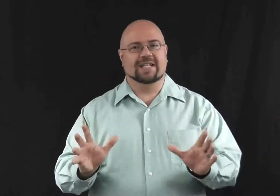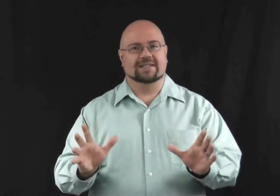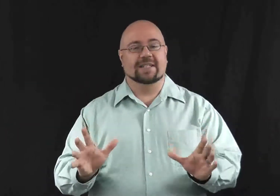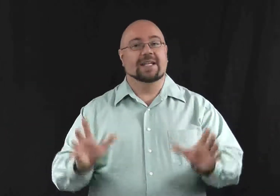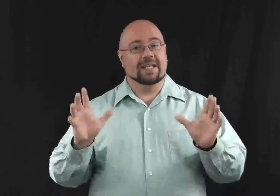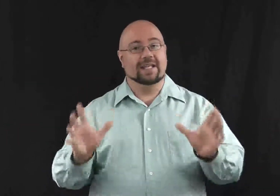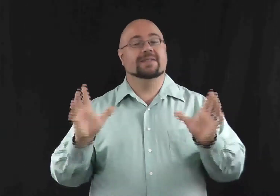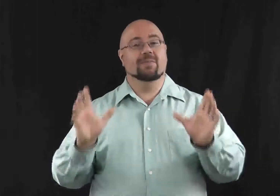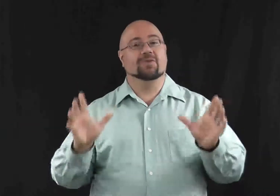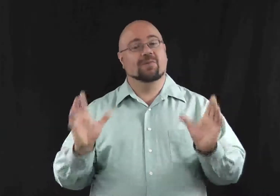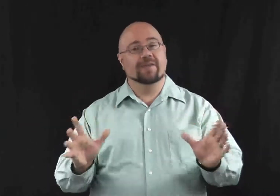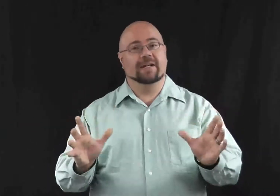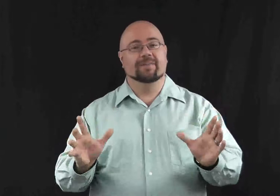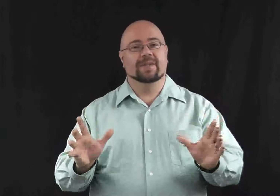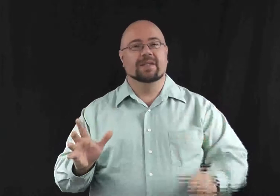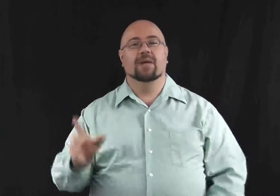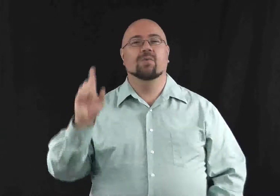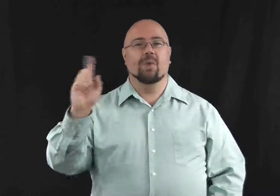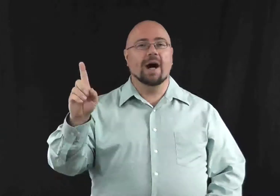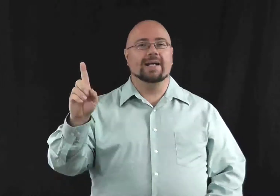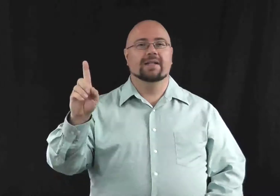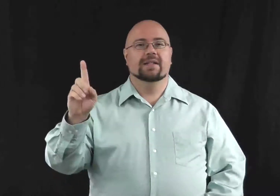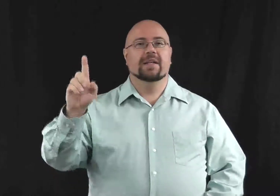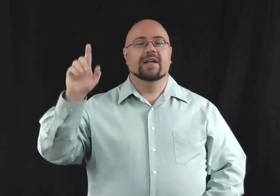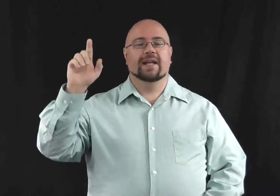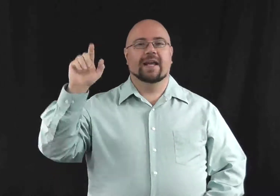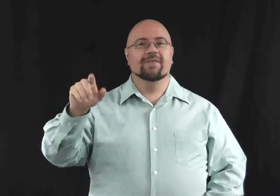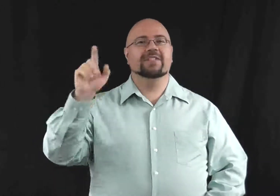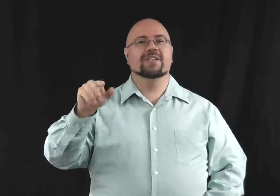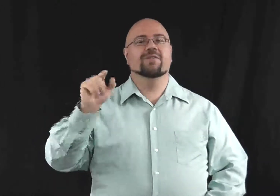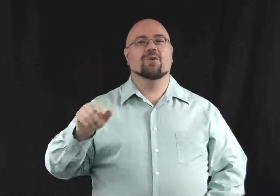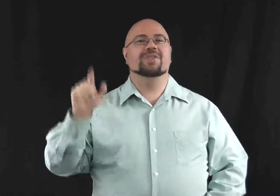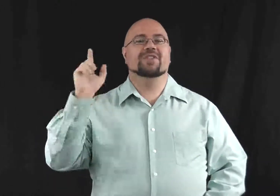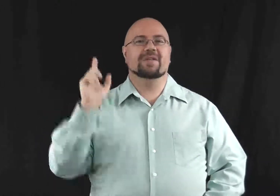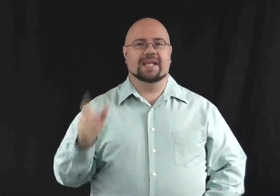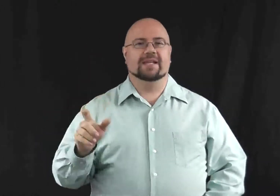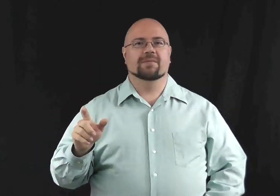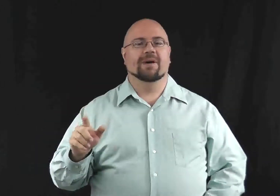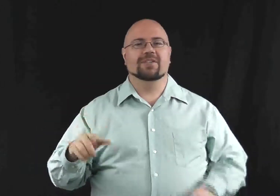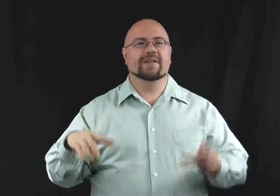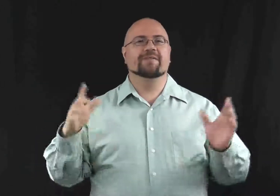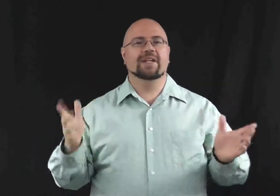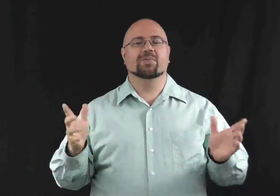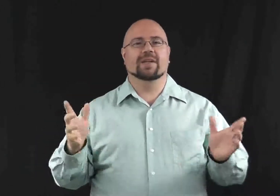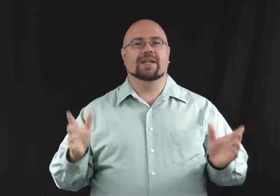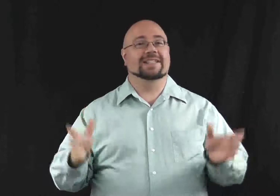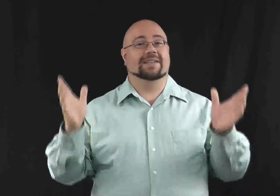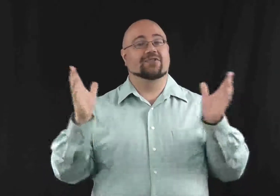is the most prevalent. Number one. Every single form is unique. Much like a fingerprint it's got the chain of